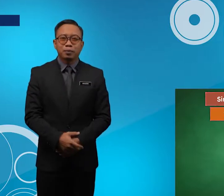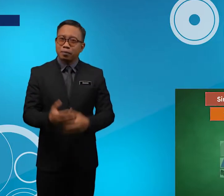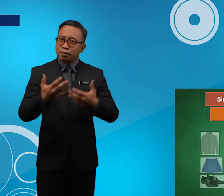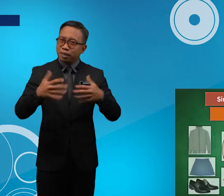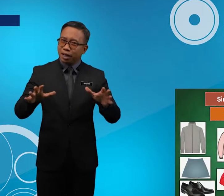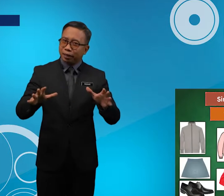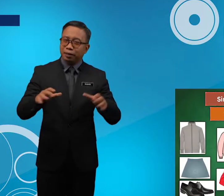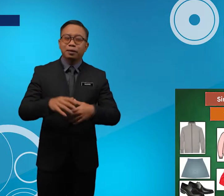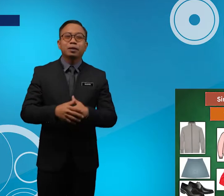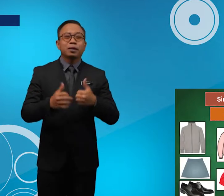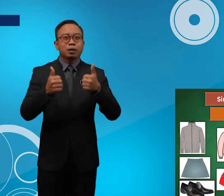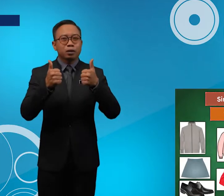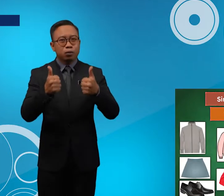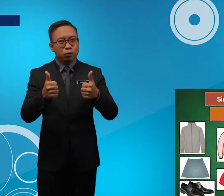Done Good